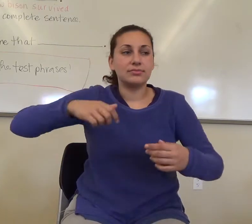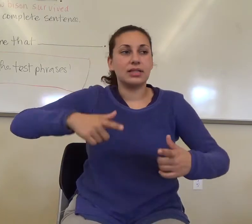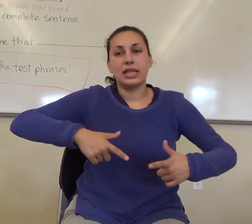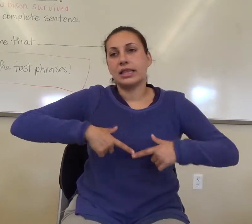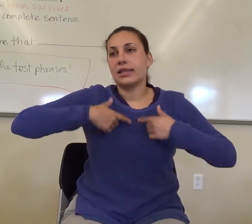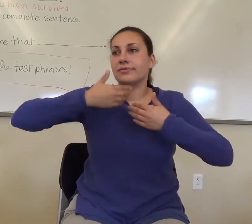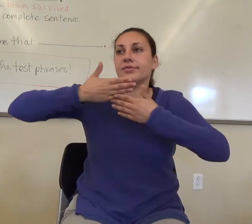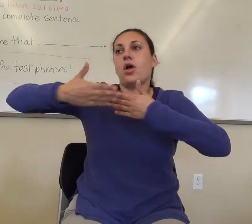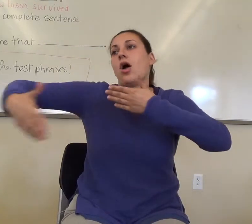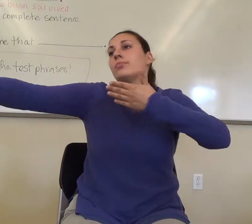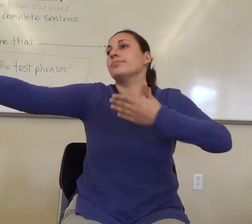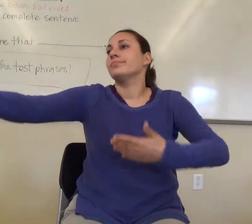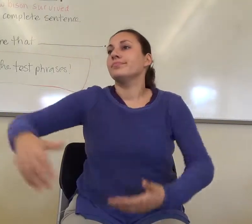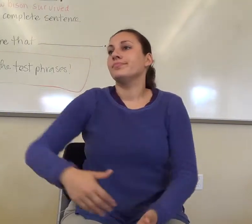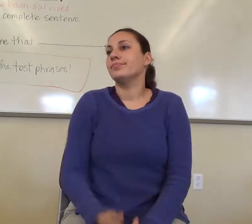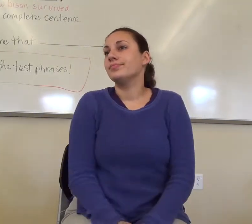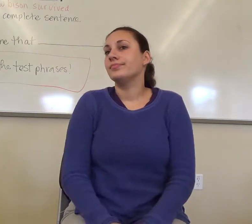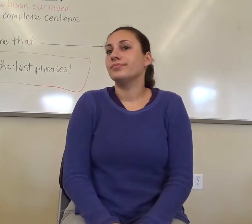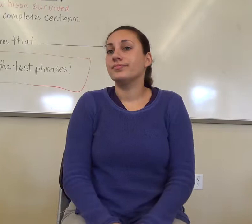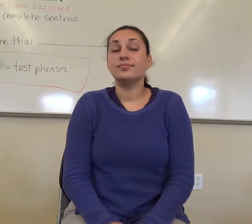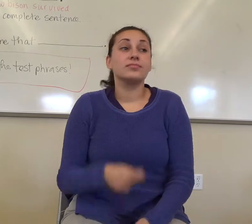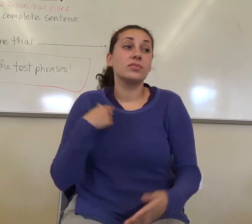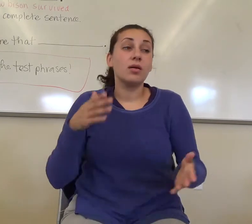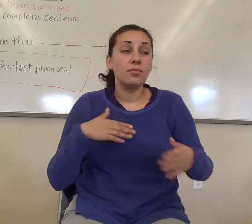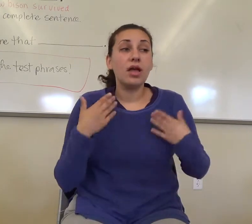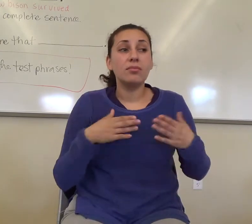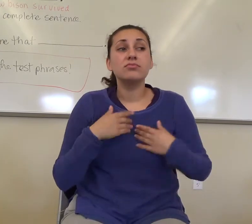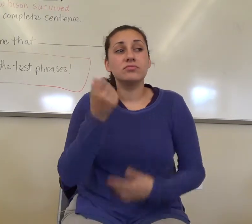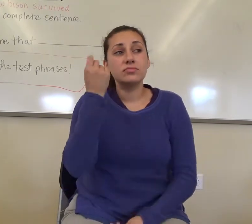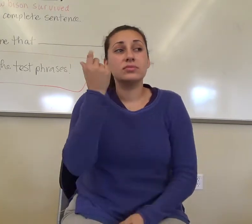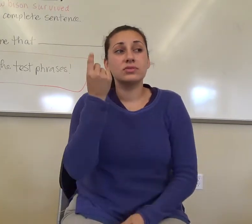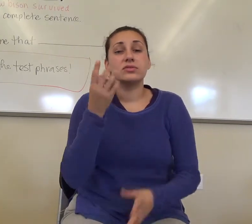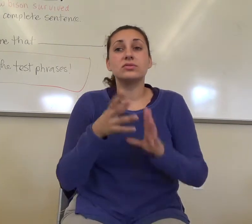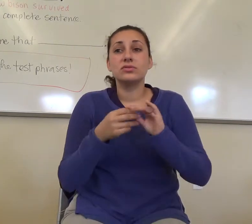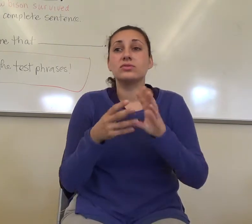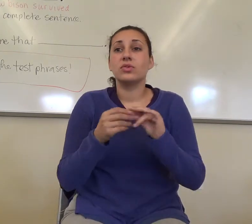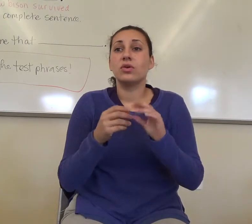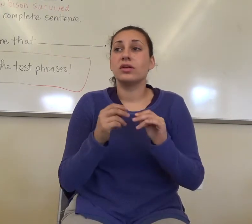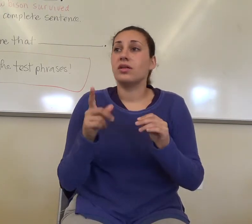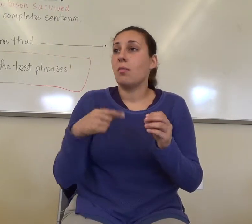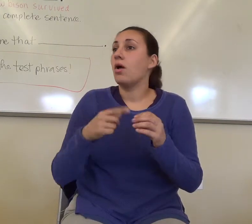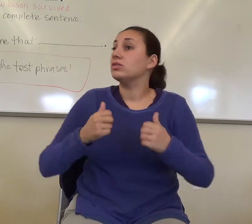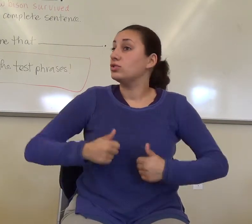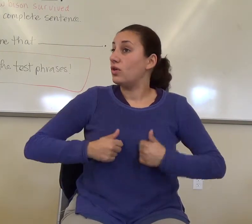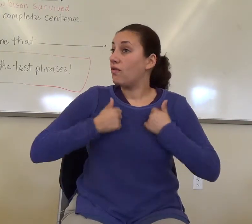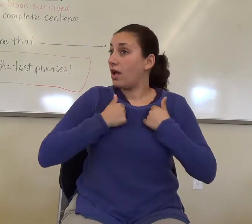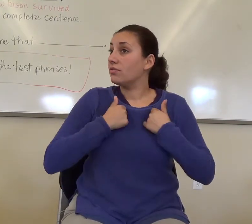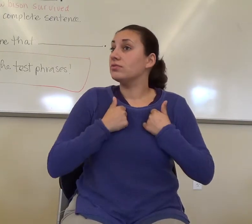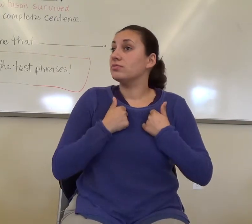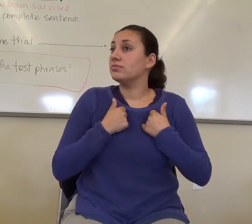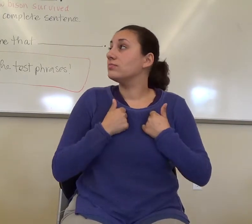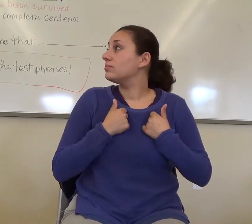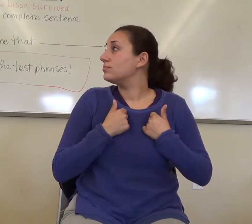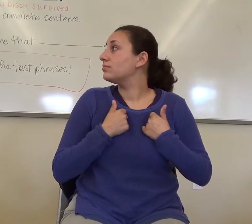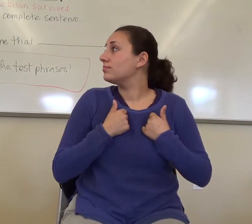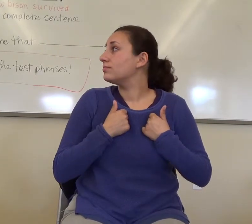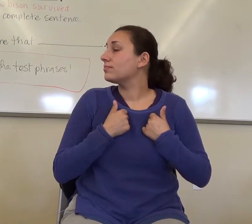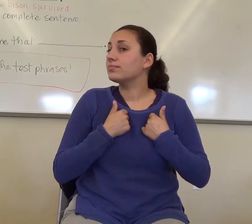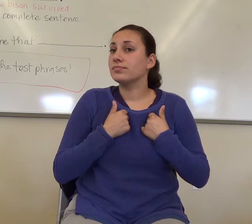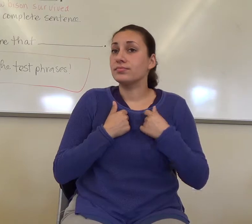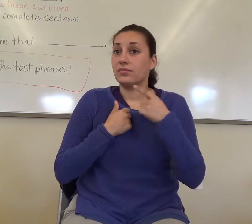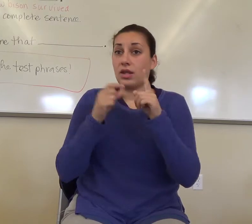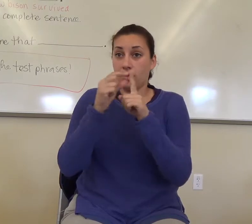on. So, it's, I'm glad that you guys got the idea of survival because actually, that